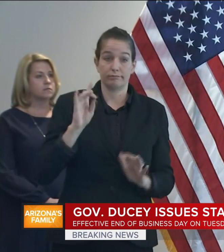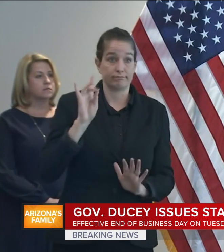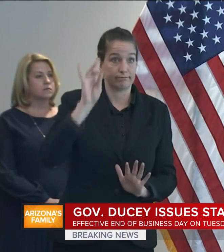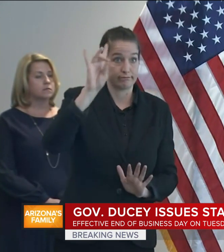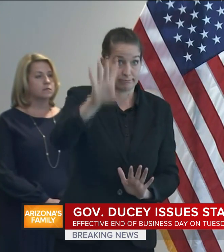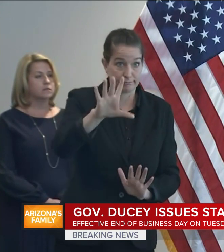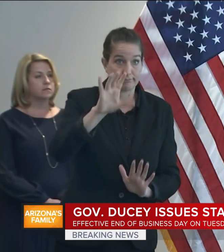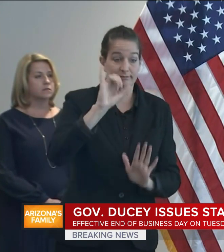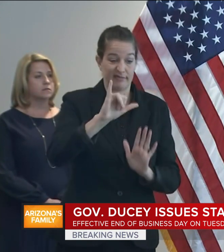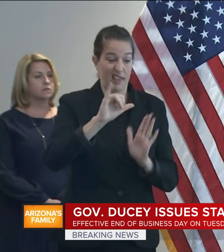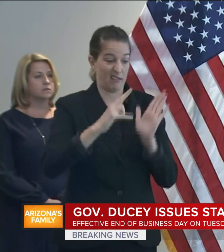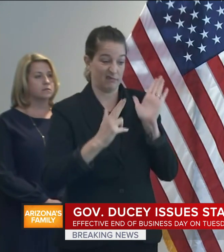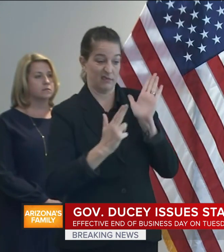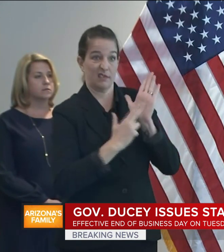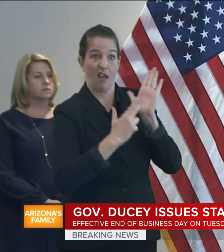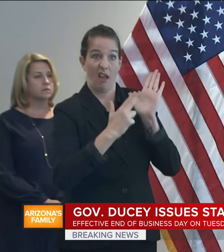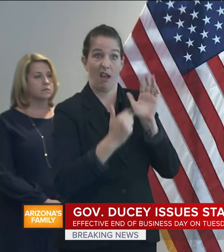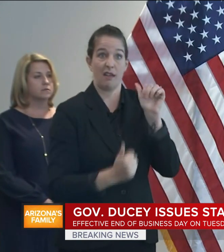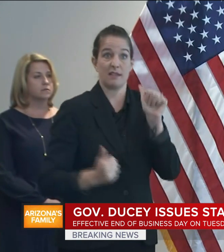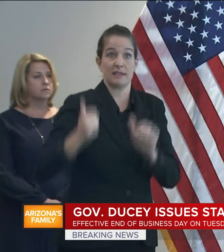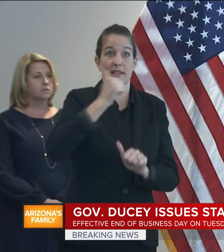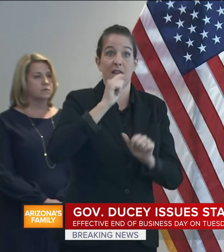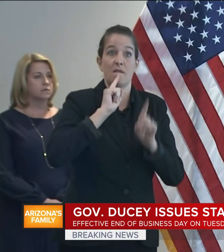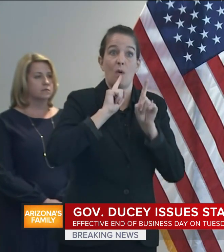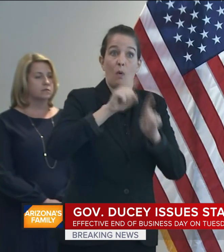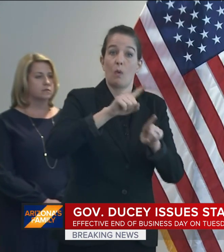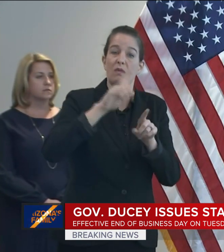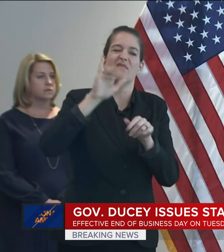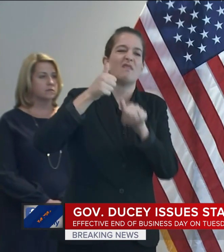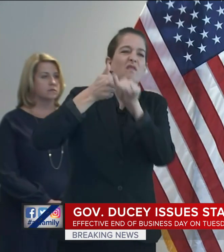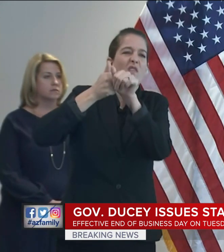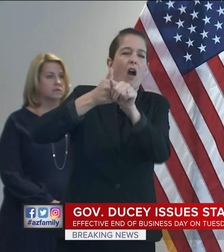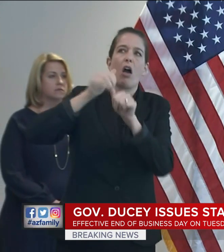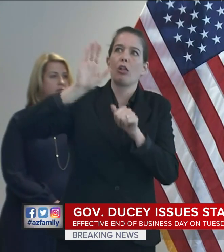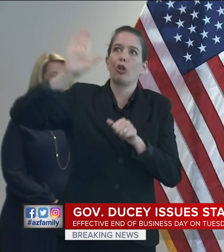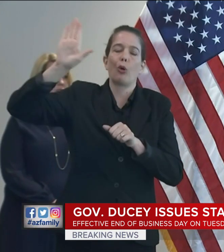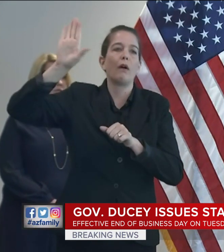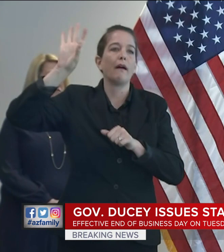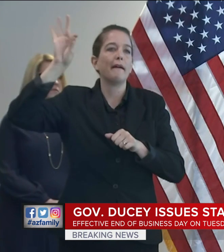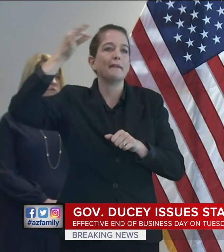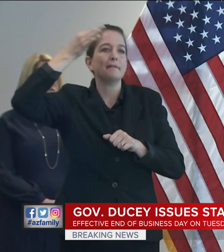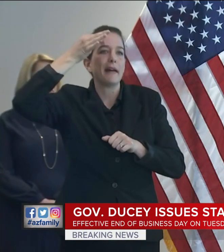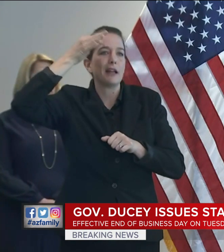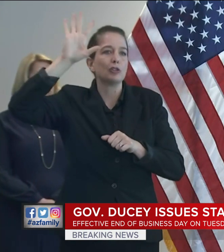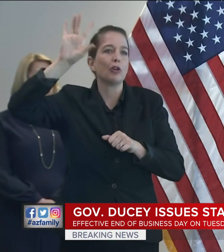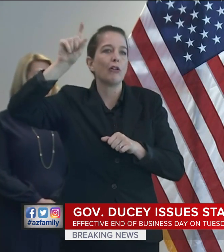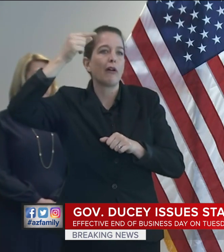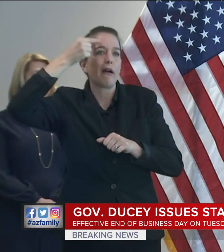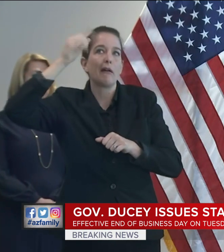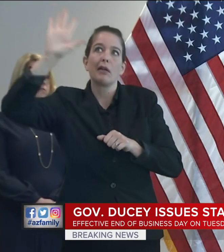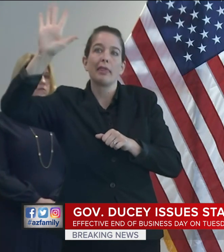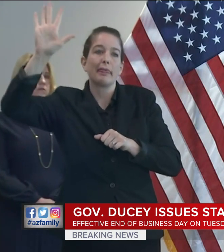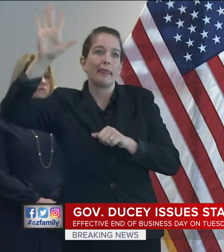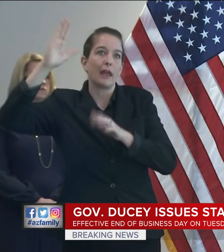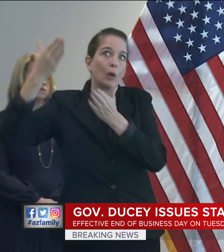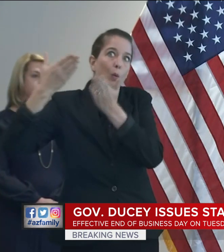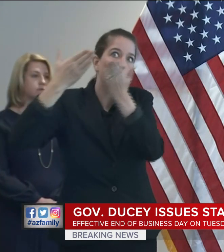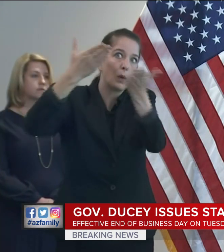with the federal recommendations as well, and we'll revisit it as necessary.